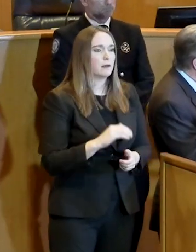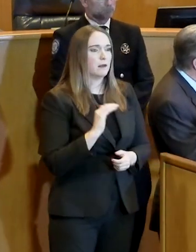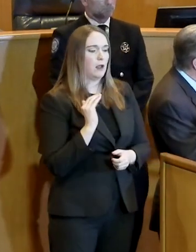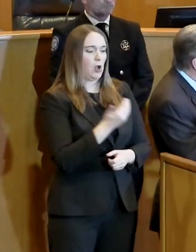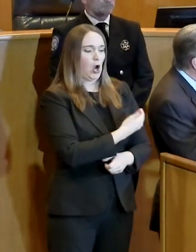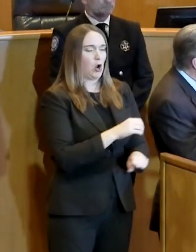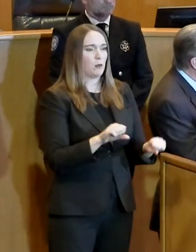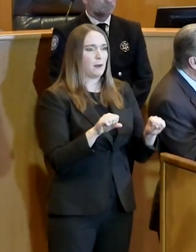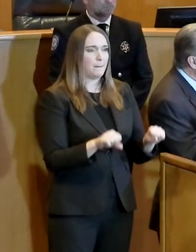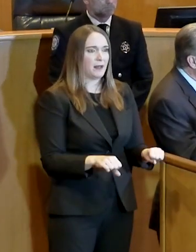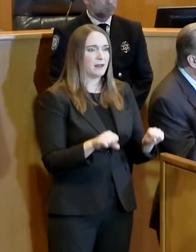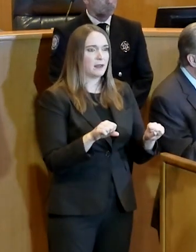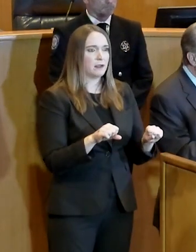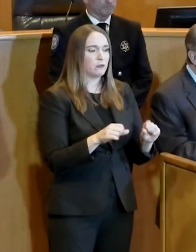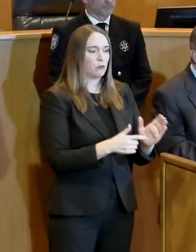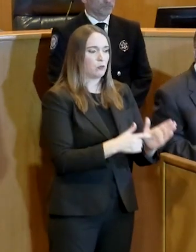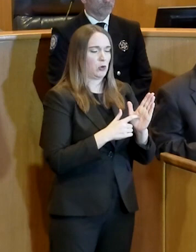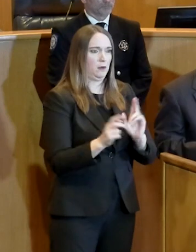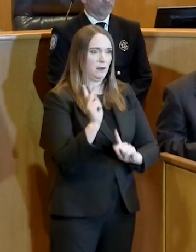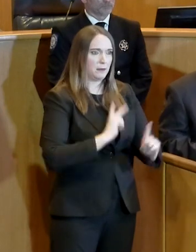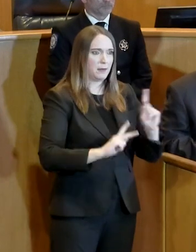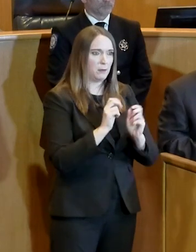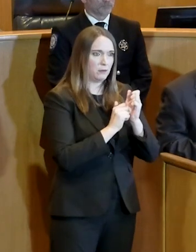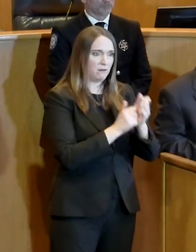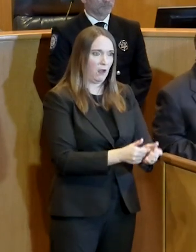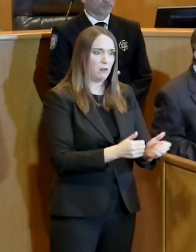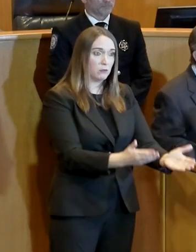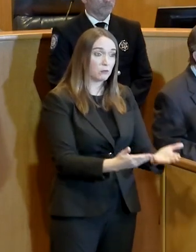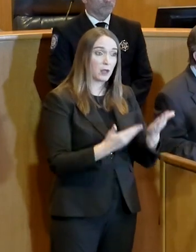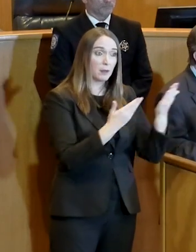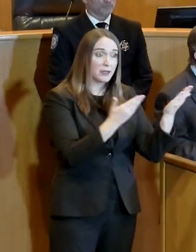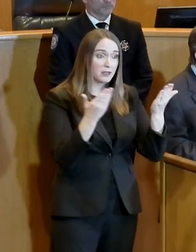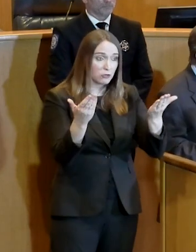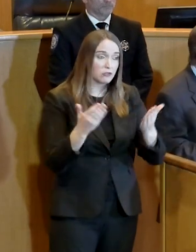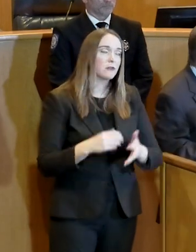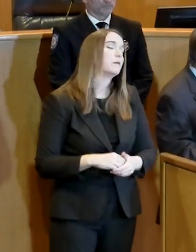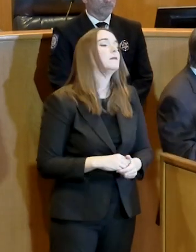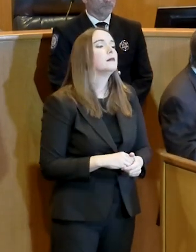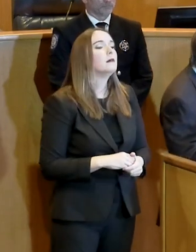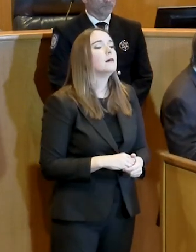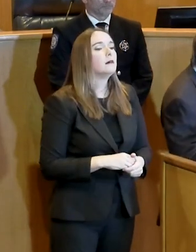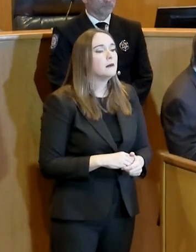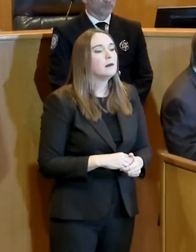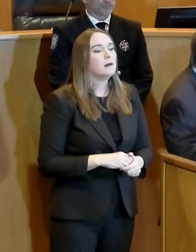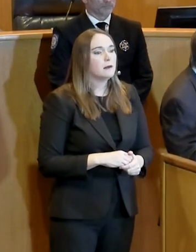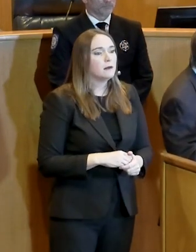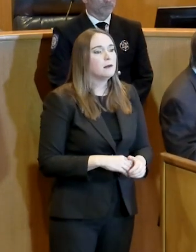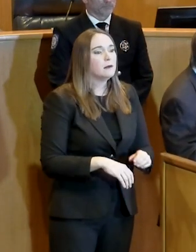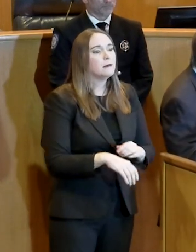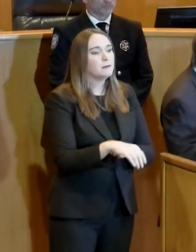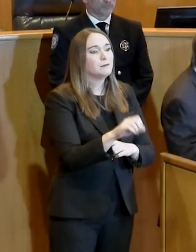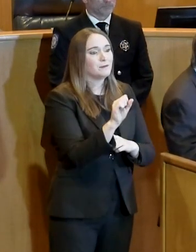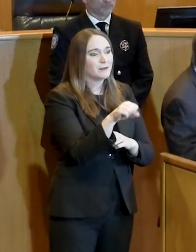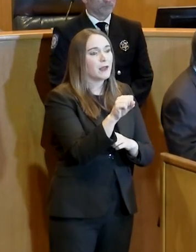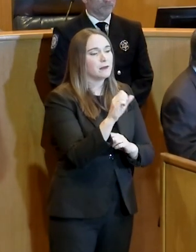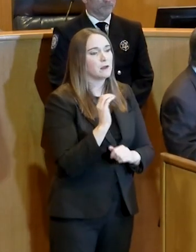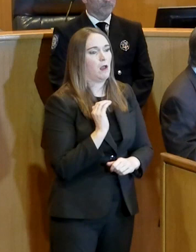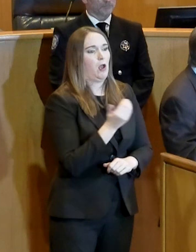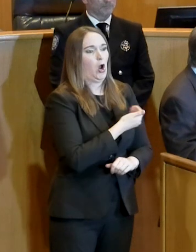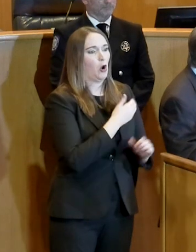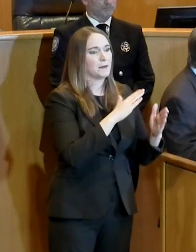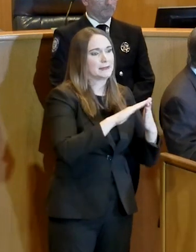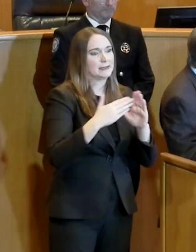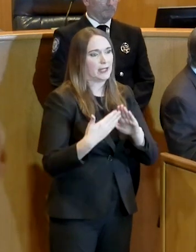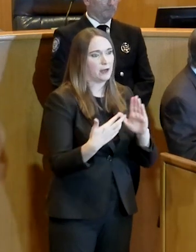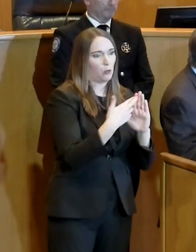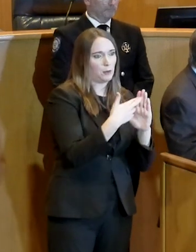enforce the laws or the recommendations that we're making. Again, yes, that is changing our ordinance-making